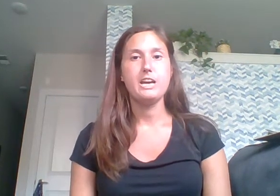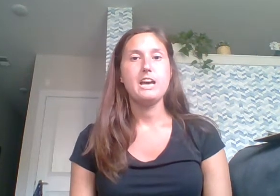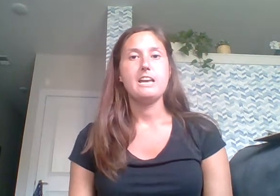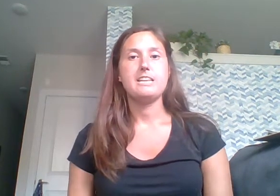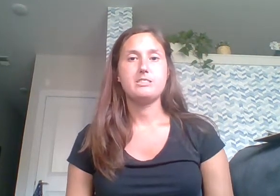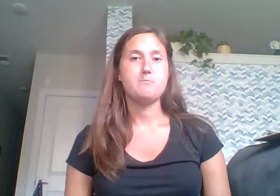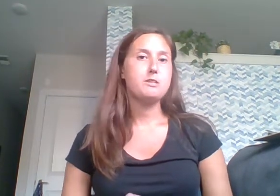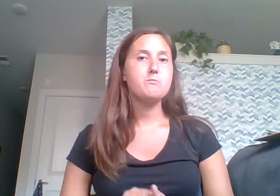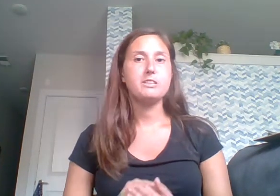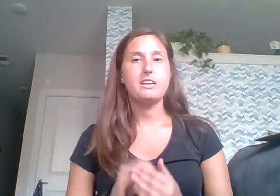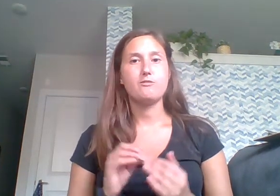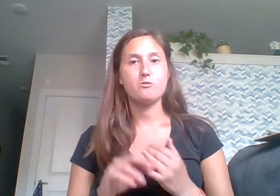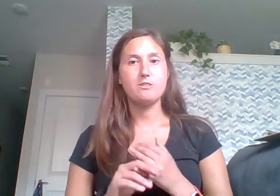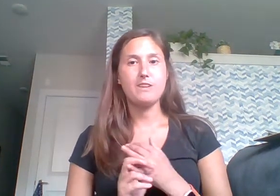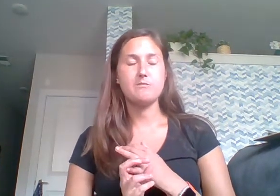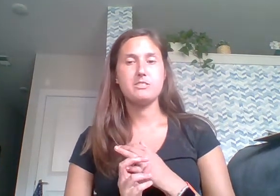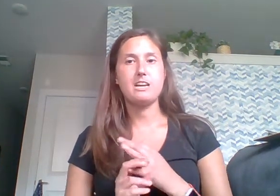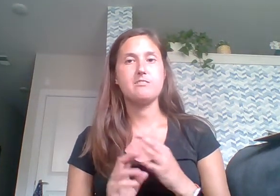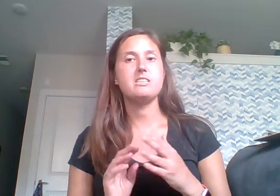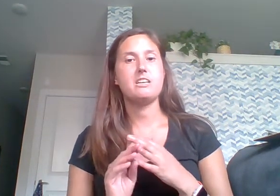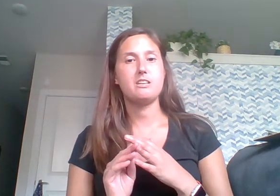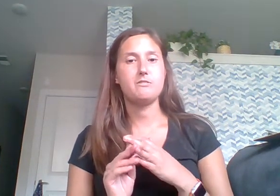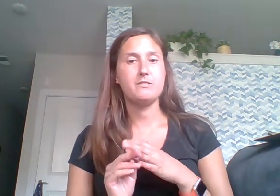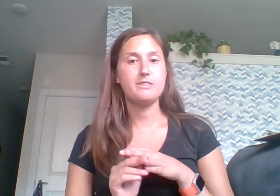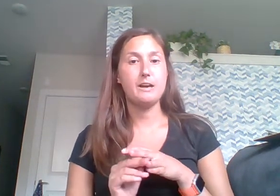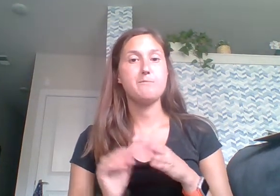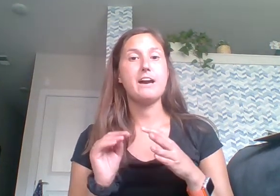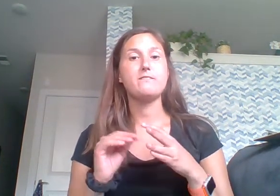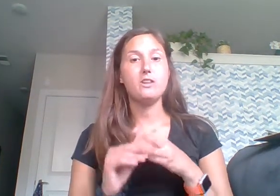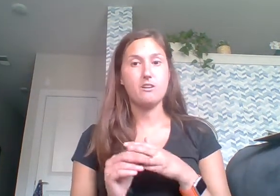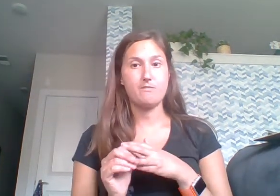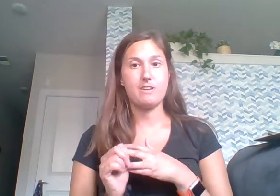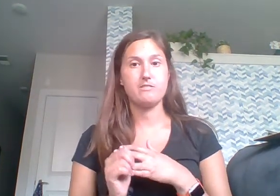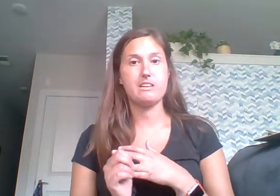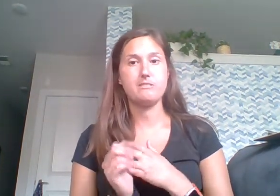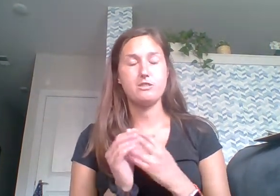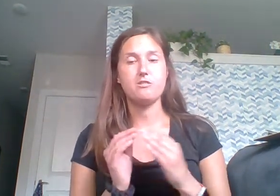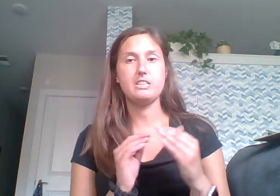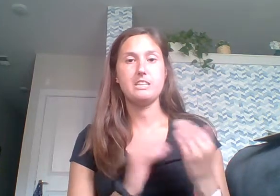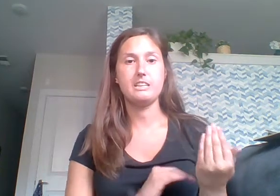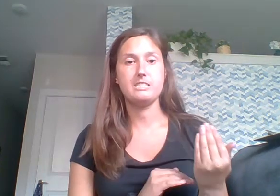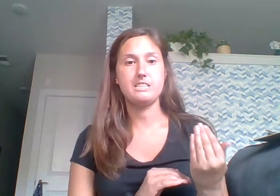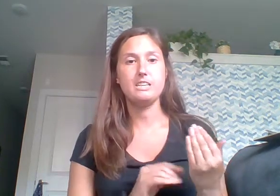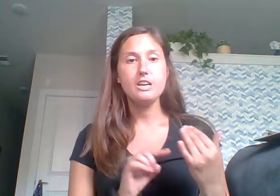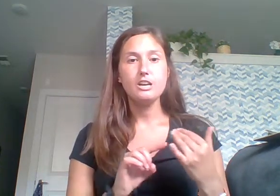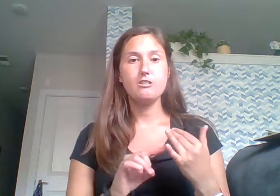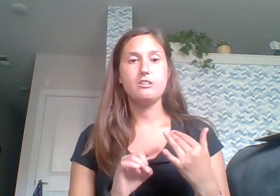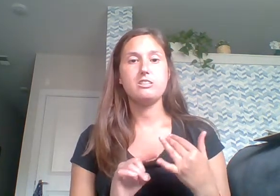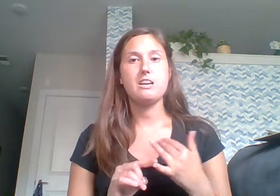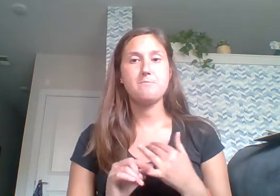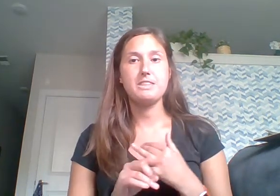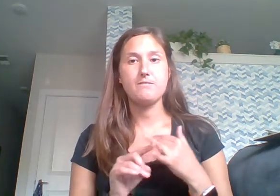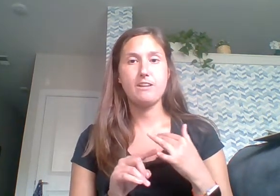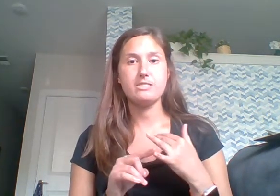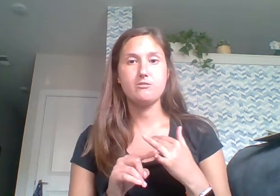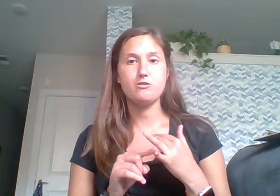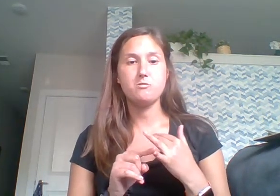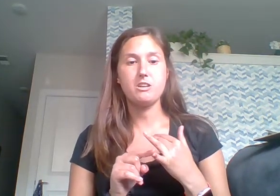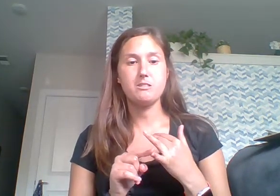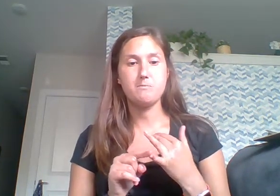Now some of the words have short vowel sounds, and other of them have long vowel sounds. So you need to listen. You need to tell me the vowel sounds you hear in the